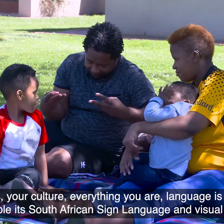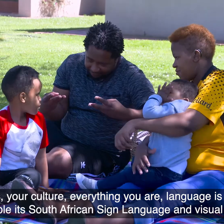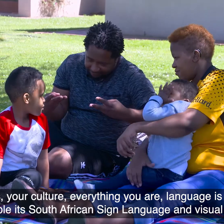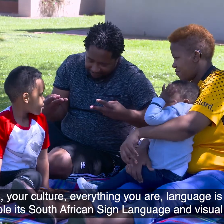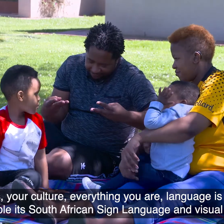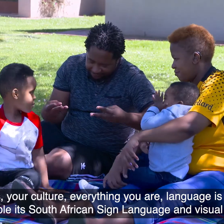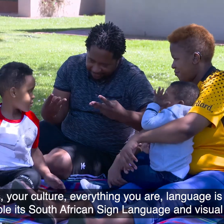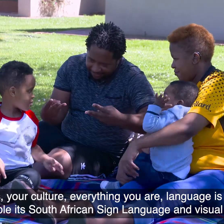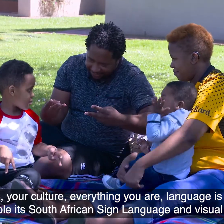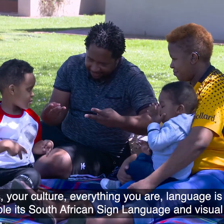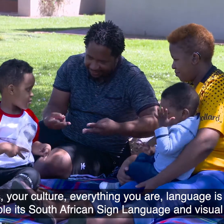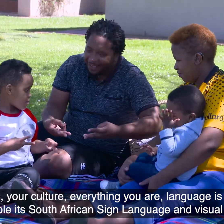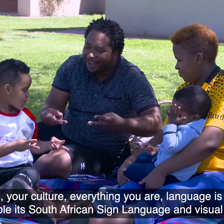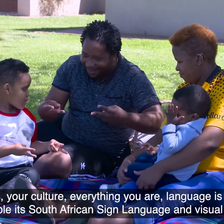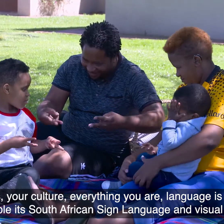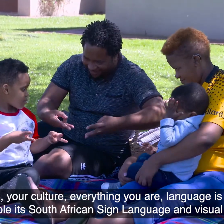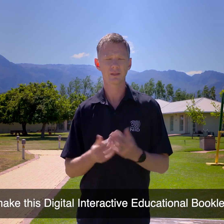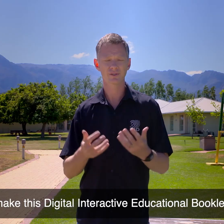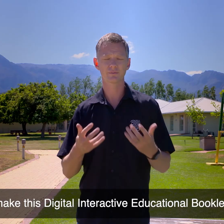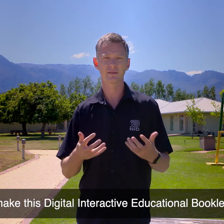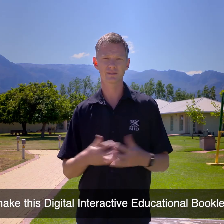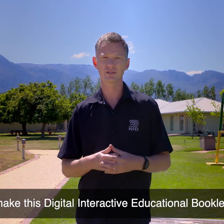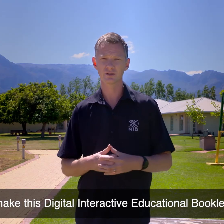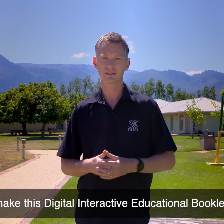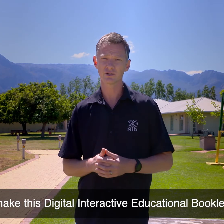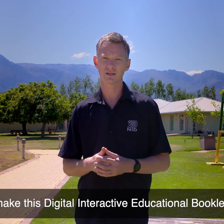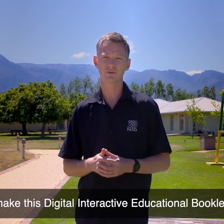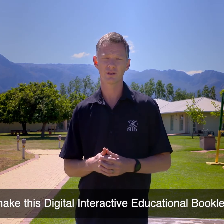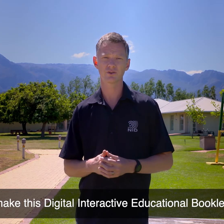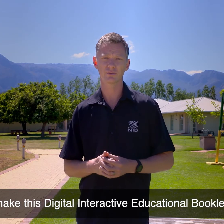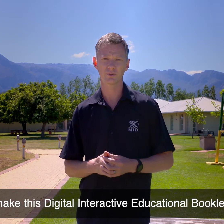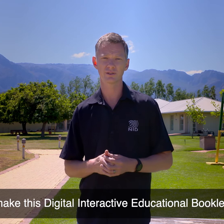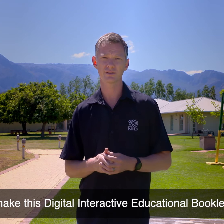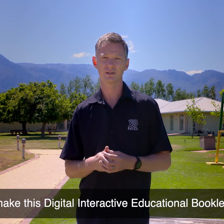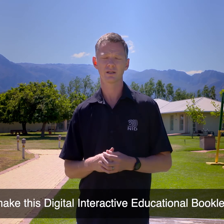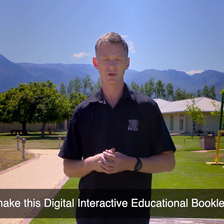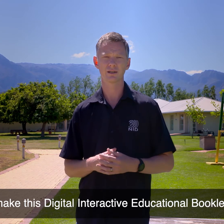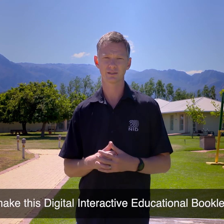African sign language, a visual language. Help us to make this digital interactive educational booklets a reality.